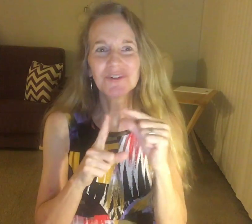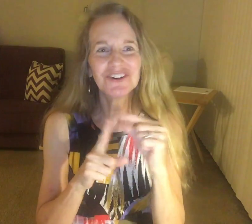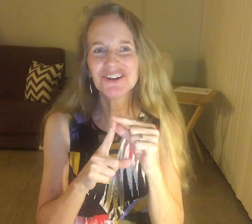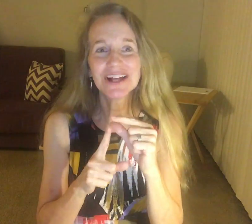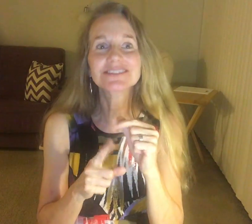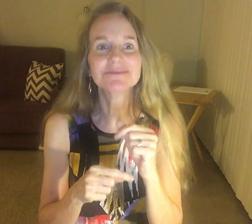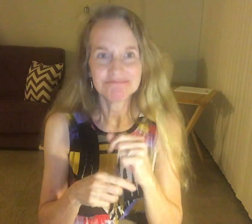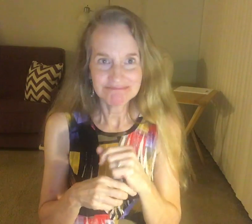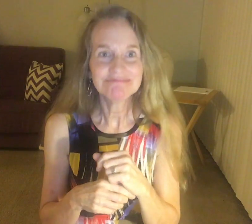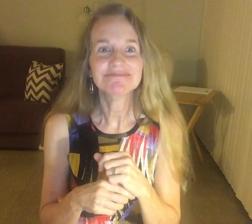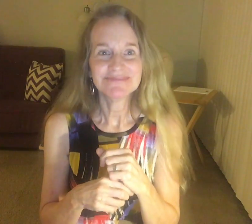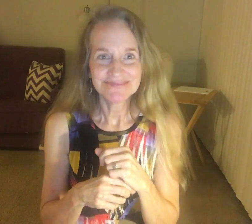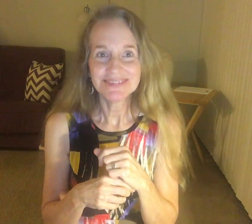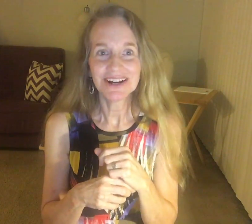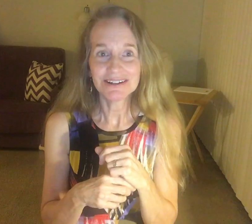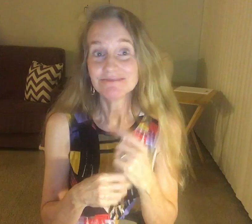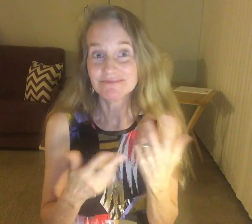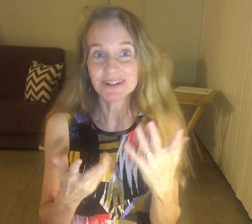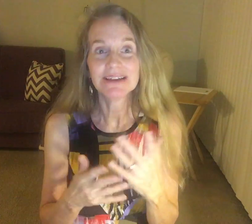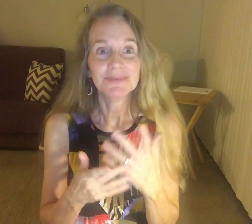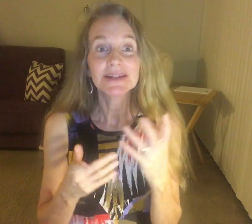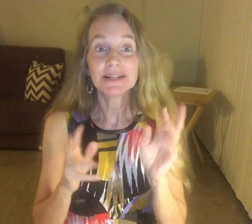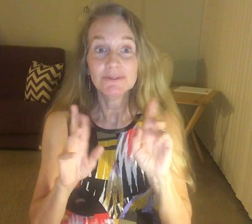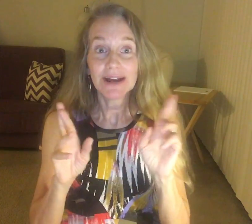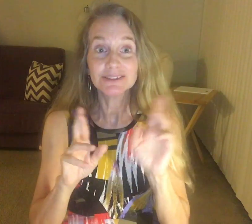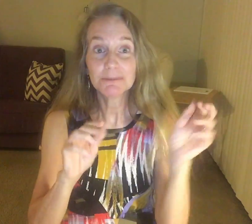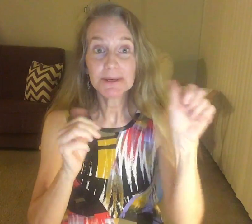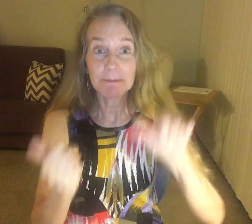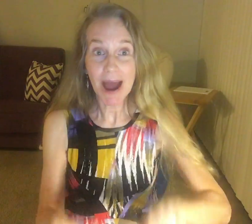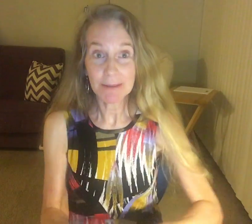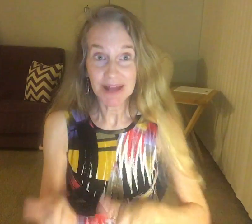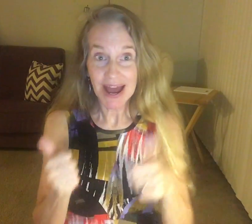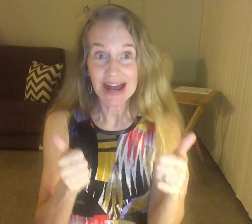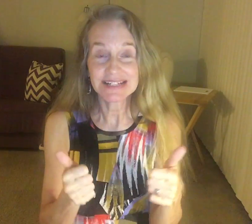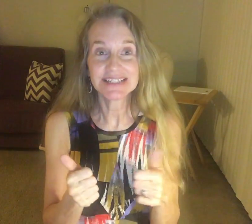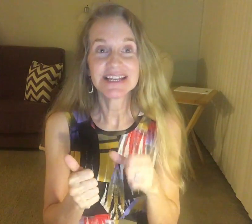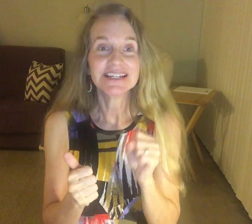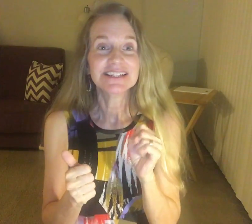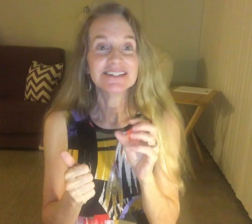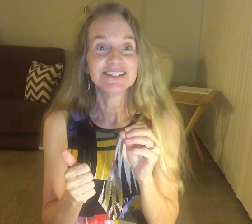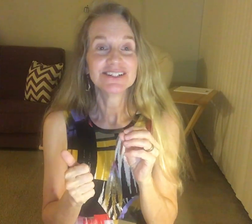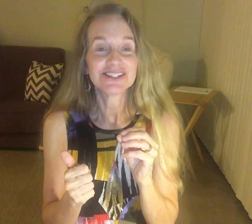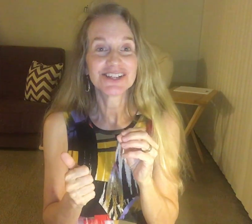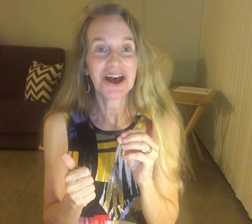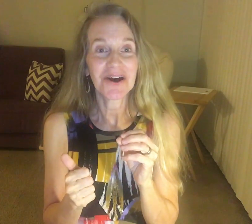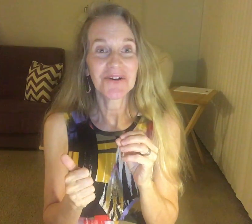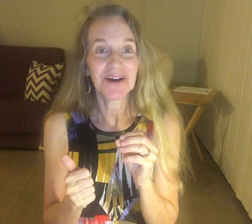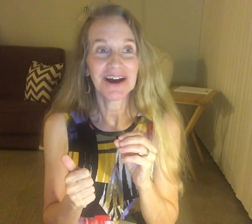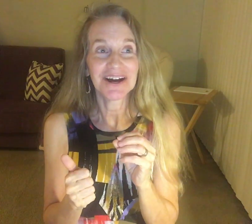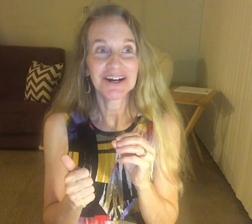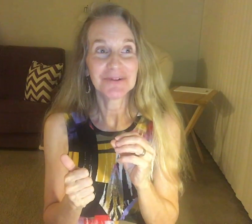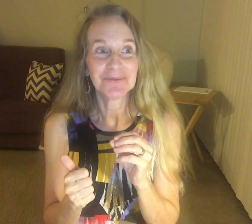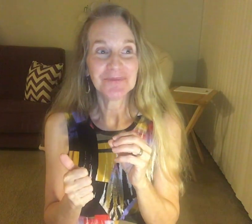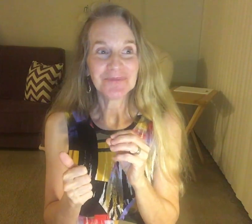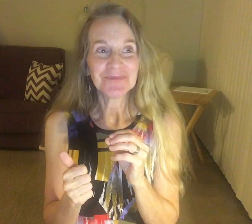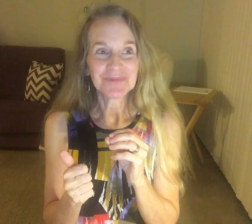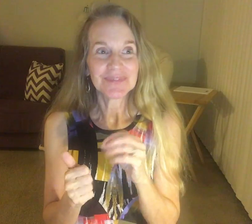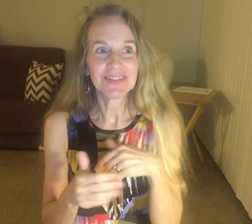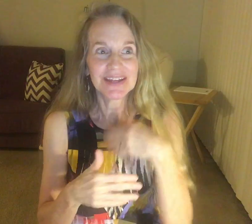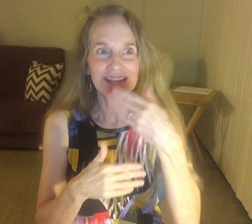the world? just, you know, get ready to be baptized. So, um, then